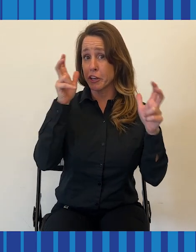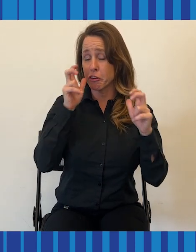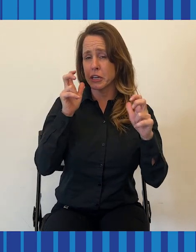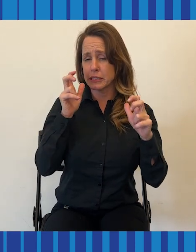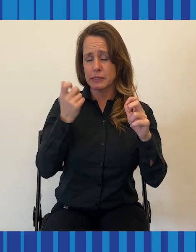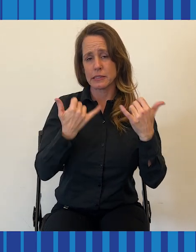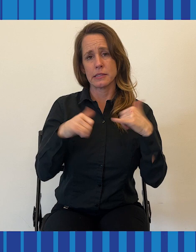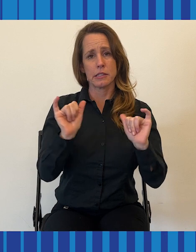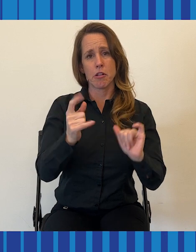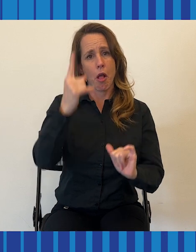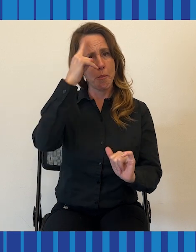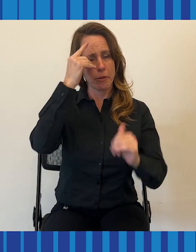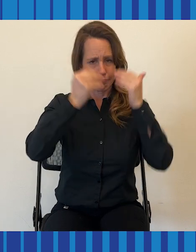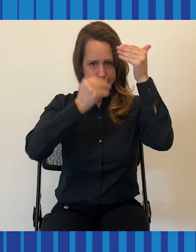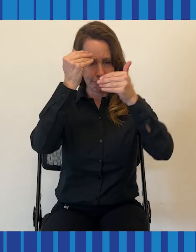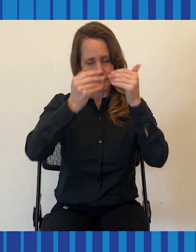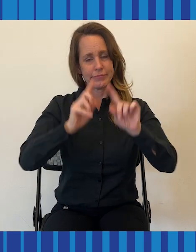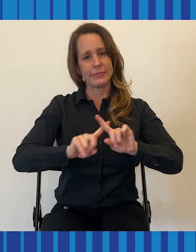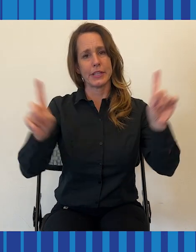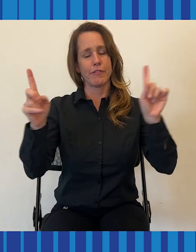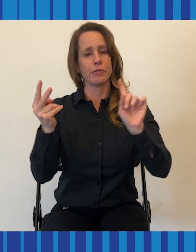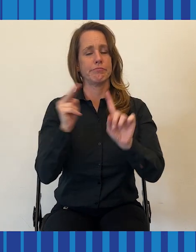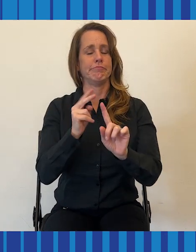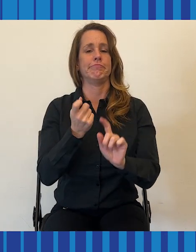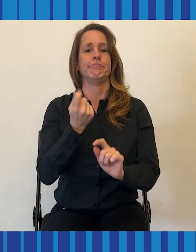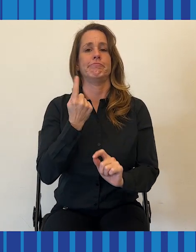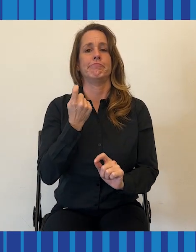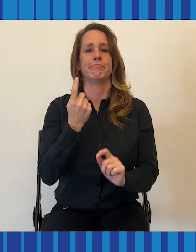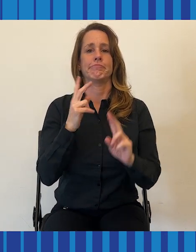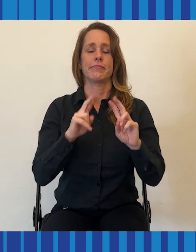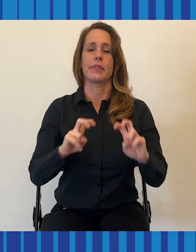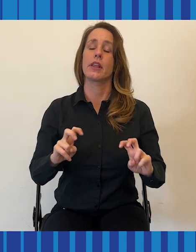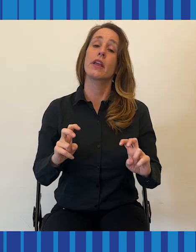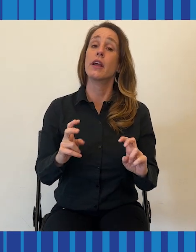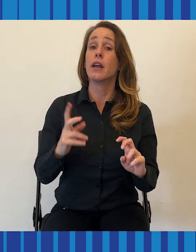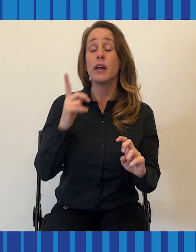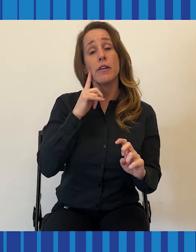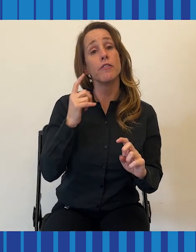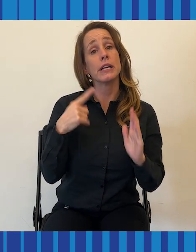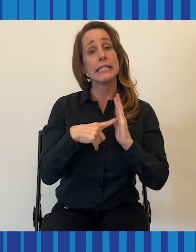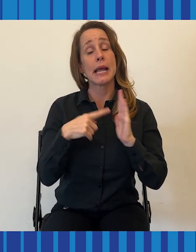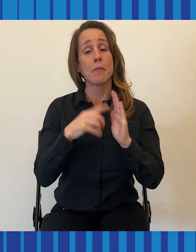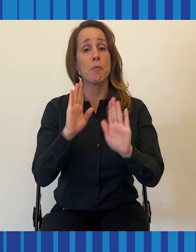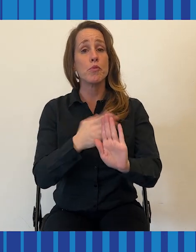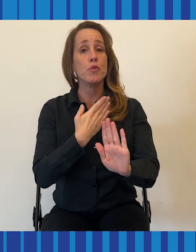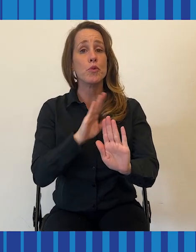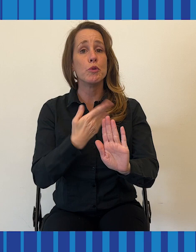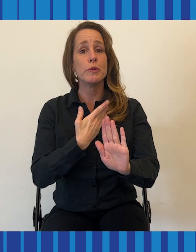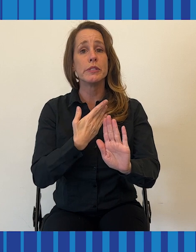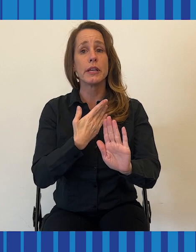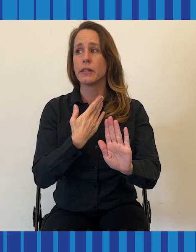we are still not perceiving things the same way. People have different preferences in music.